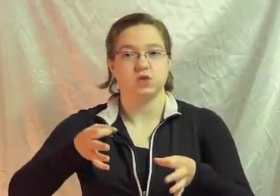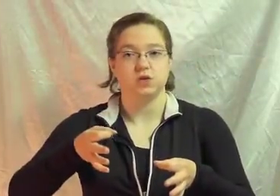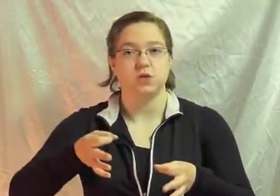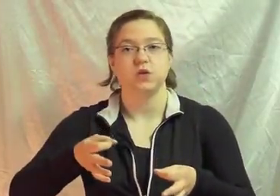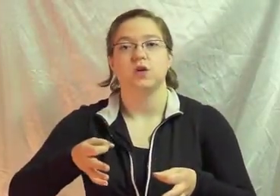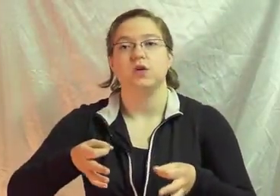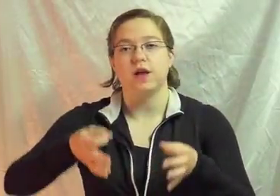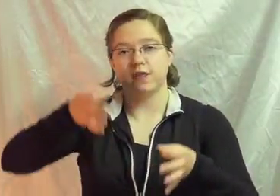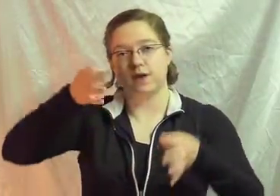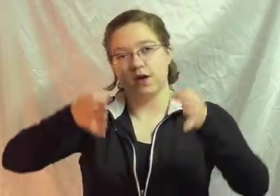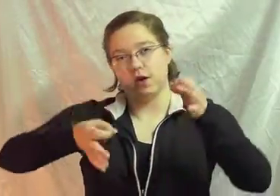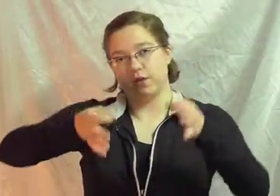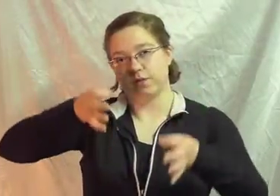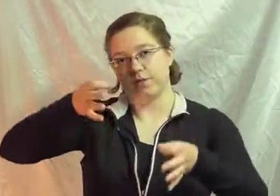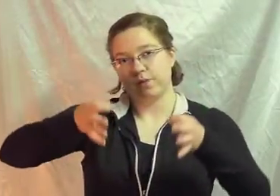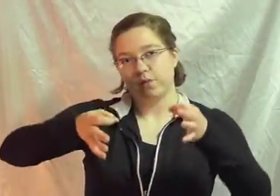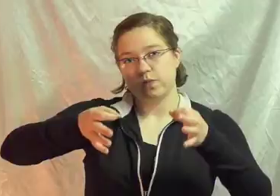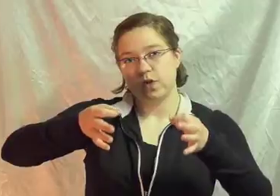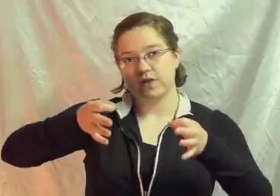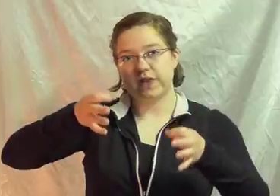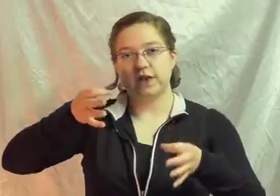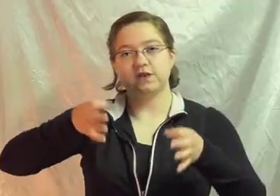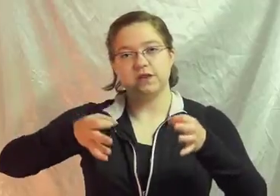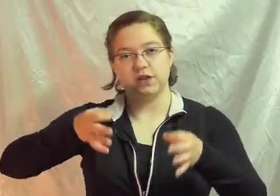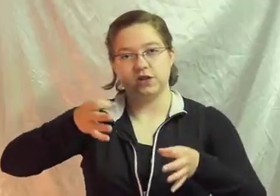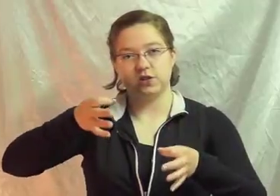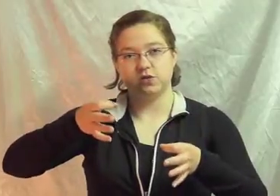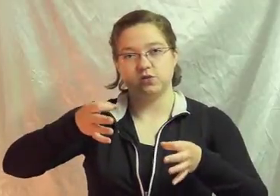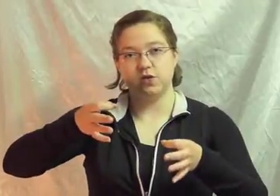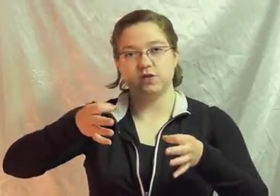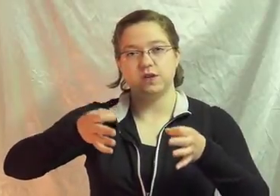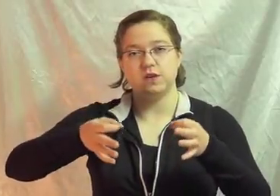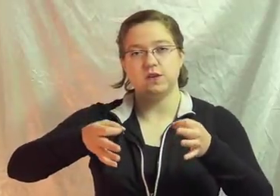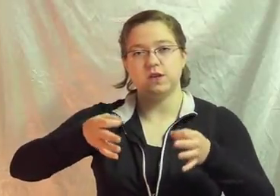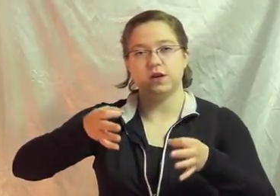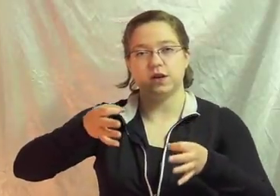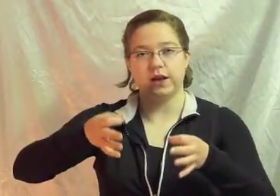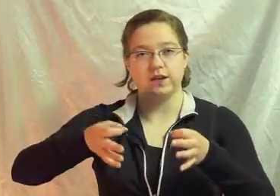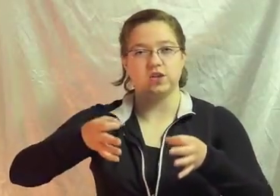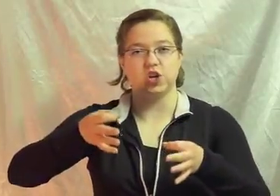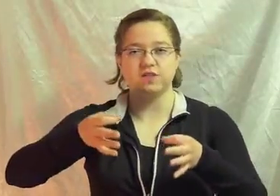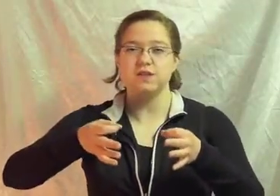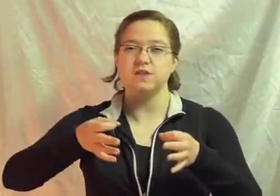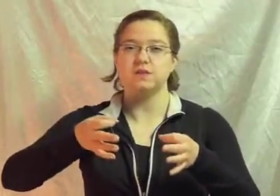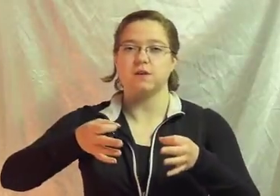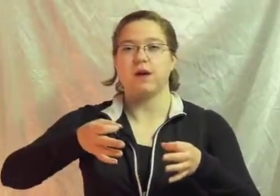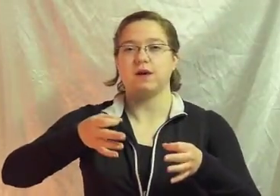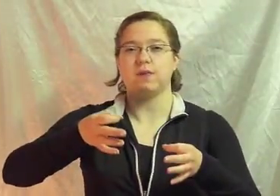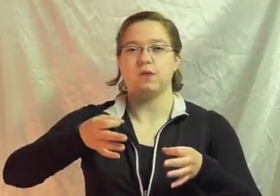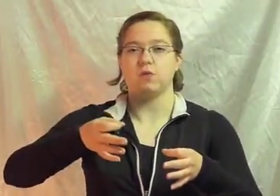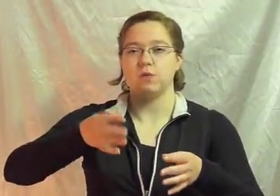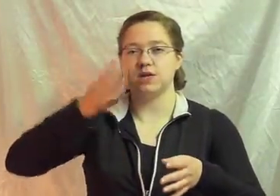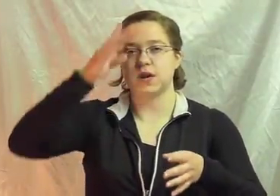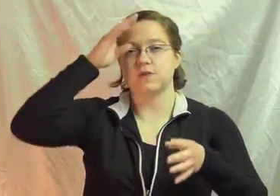Like the Scales In a You see Connected to justice Like back in the Roman times